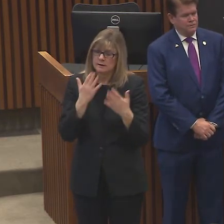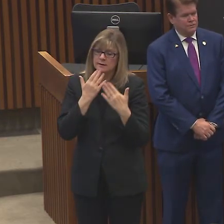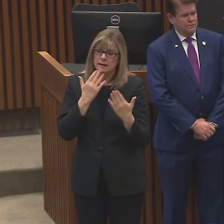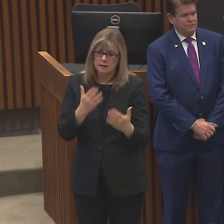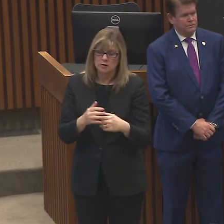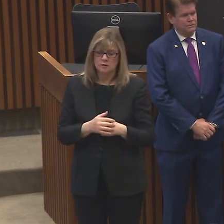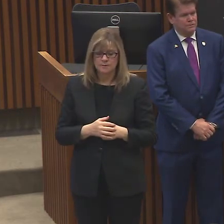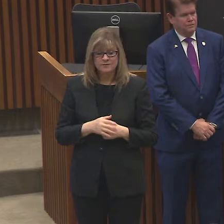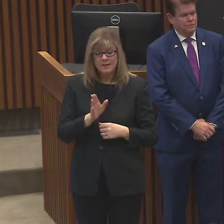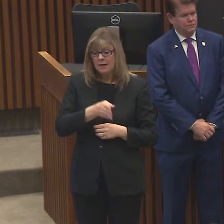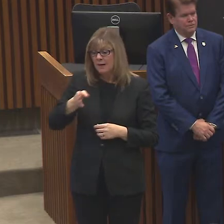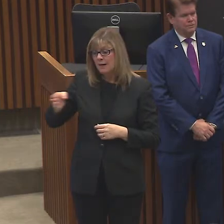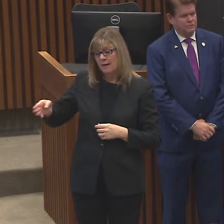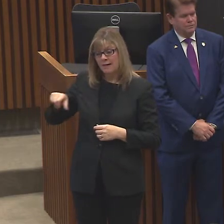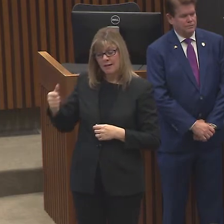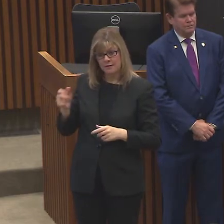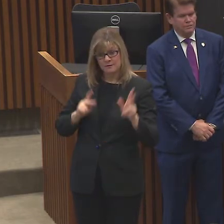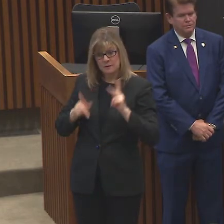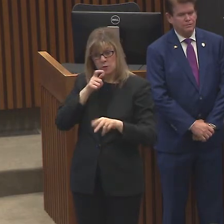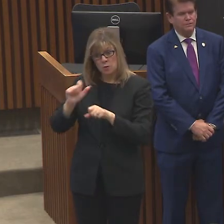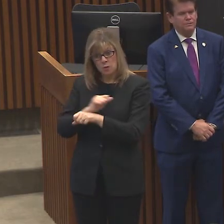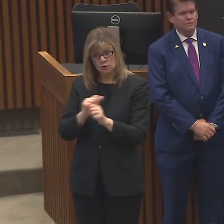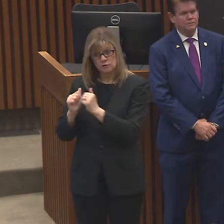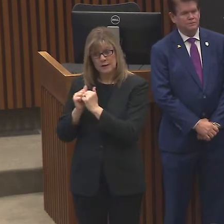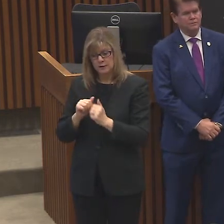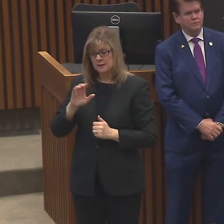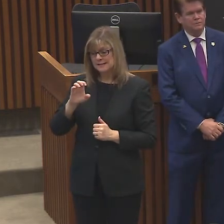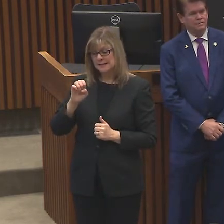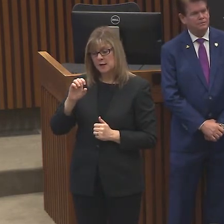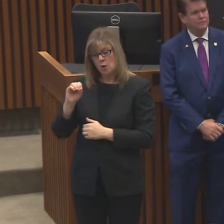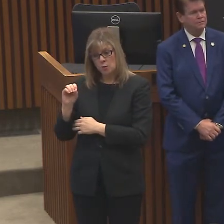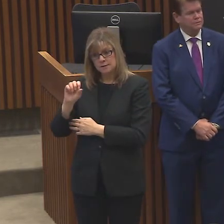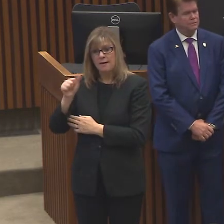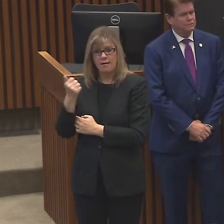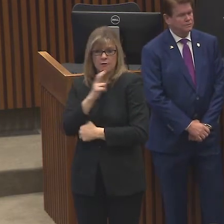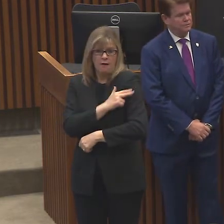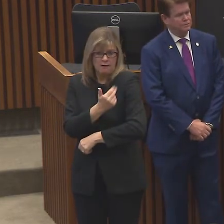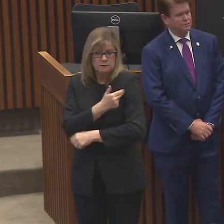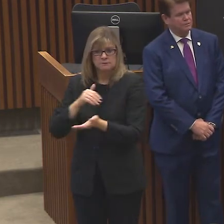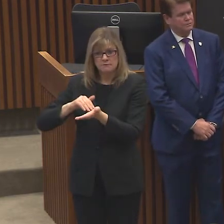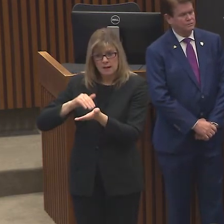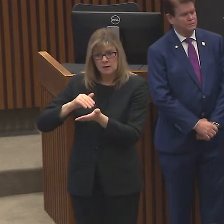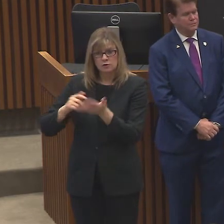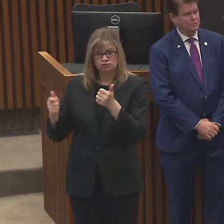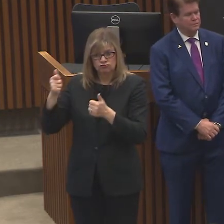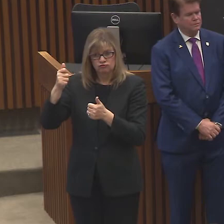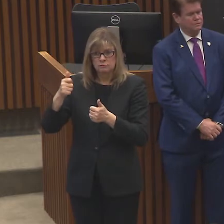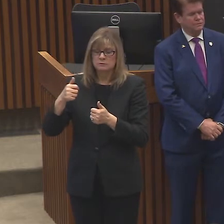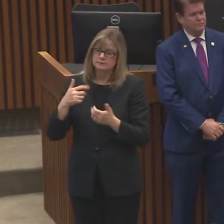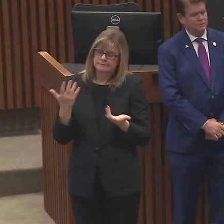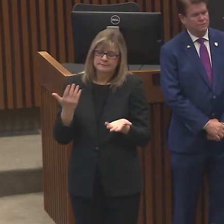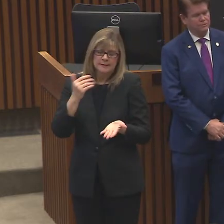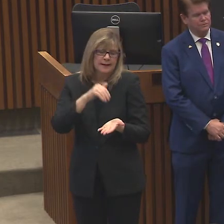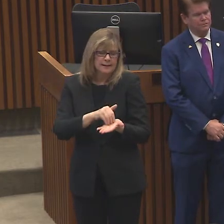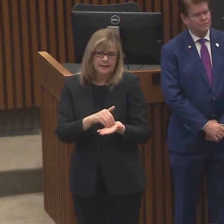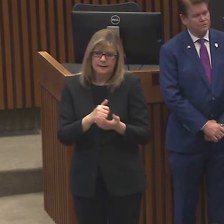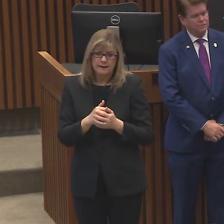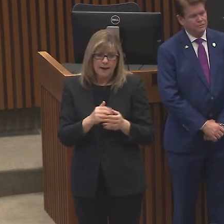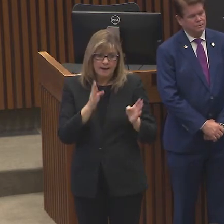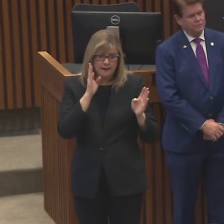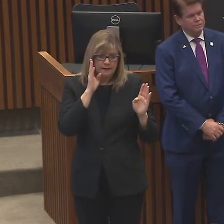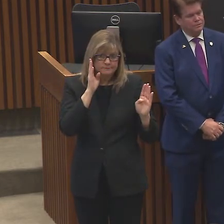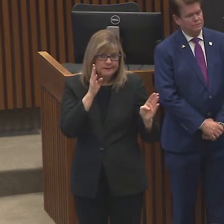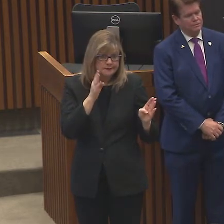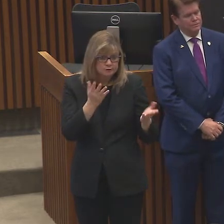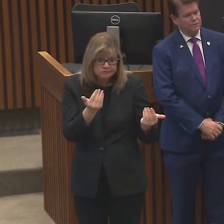the other CEOs that run health networks. Again, I listen to doctors. I listen to nurses. That's what we should be